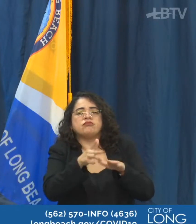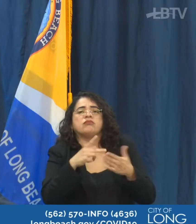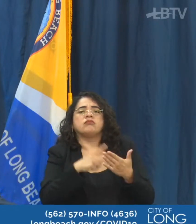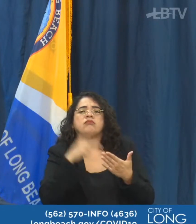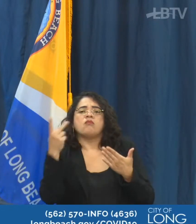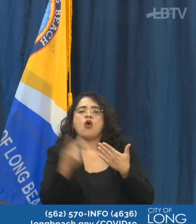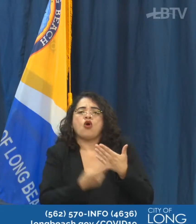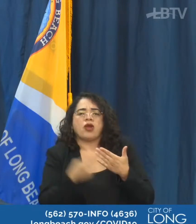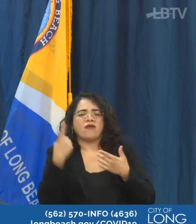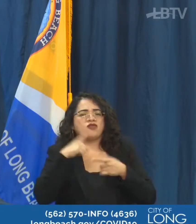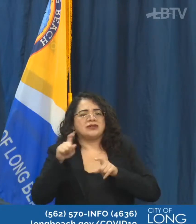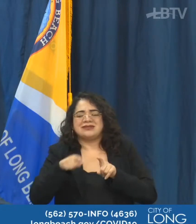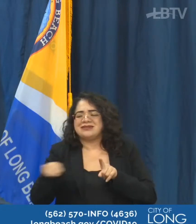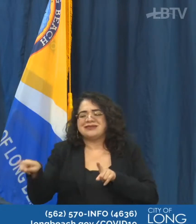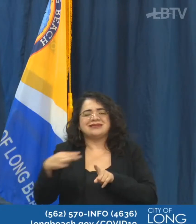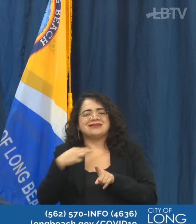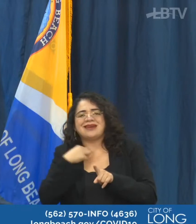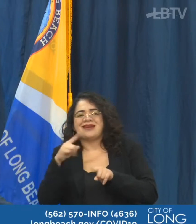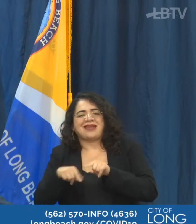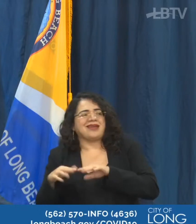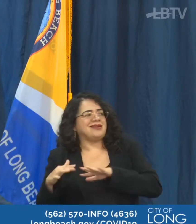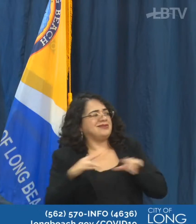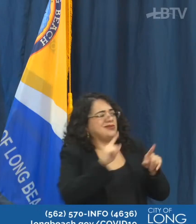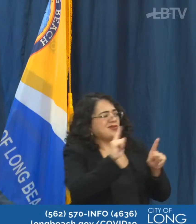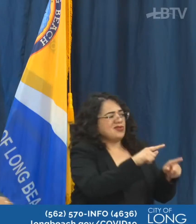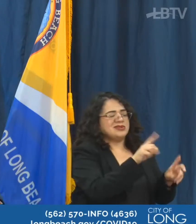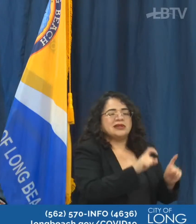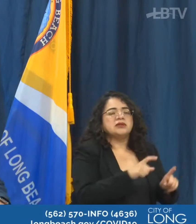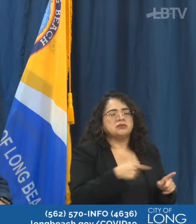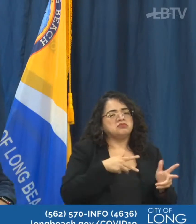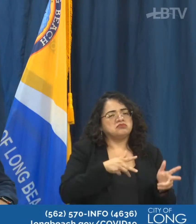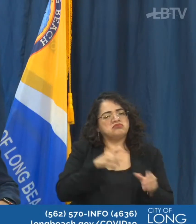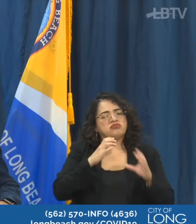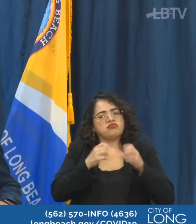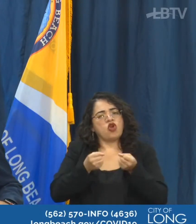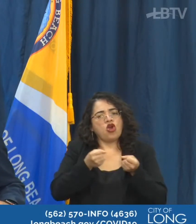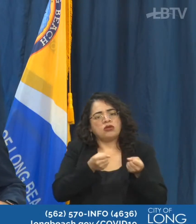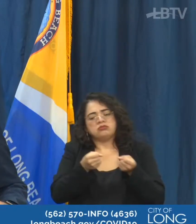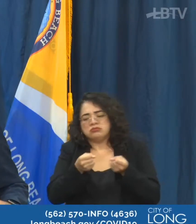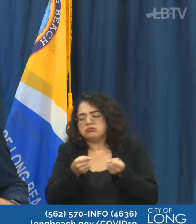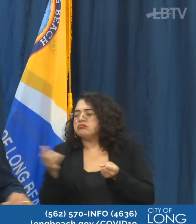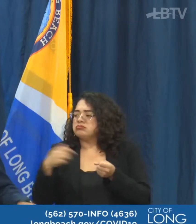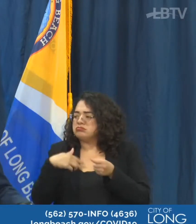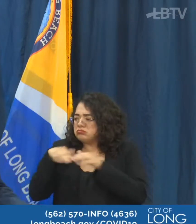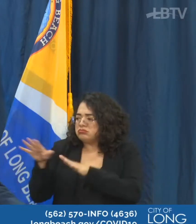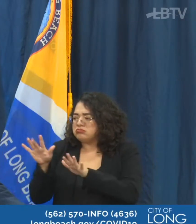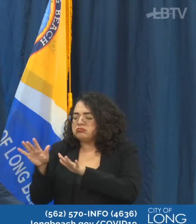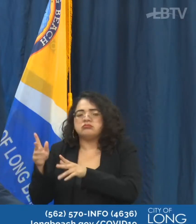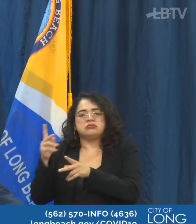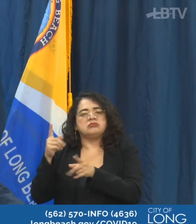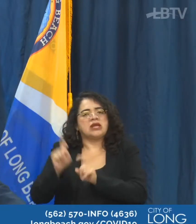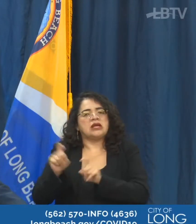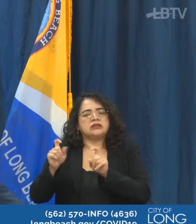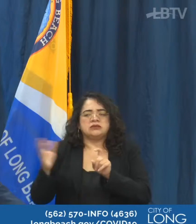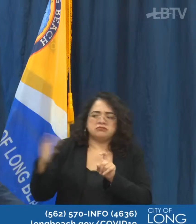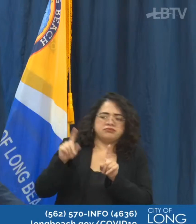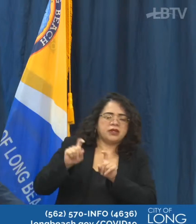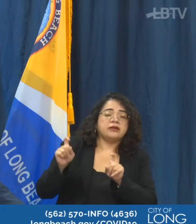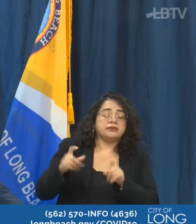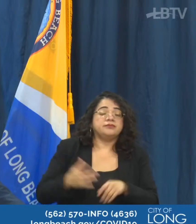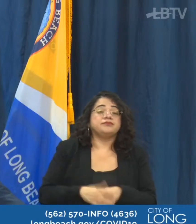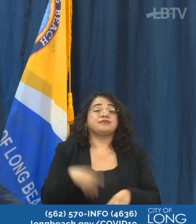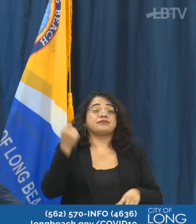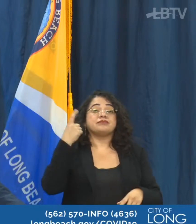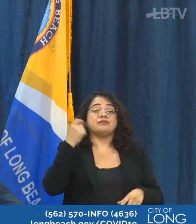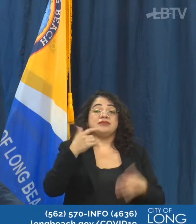And finally, before I turn this over to our health department director, I want to share that beginning today, our framework for